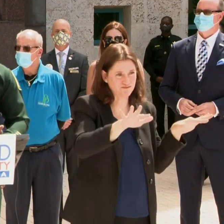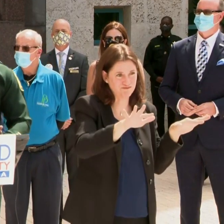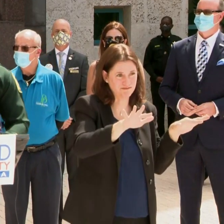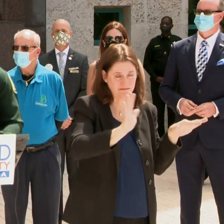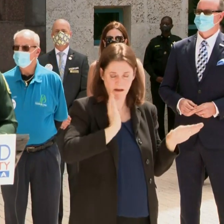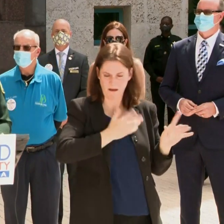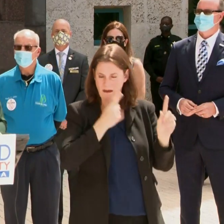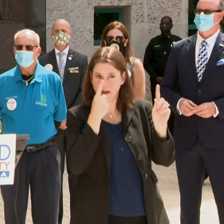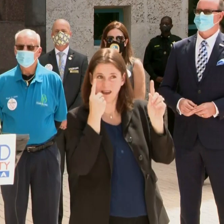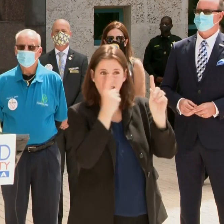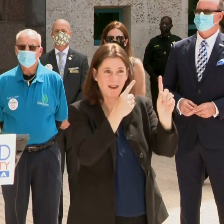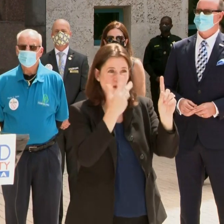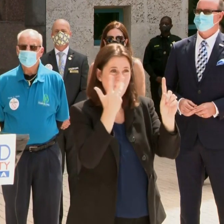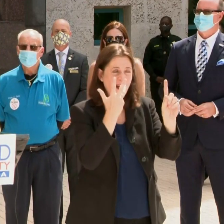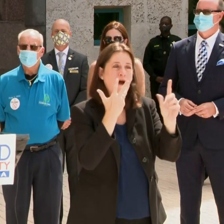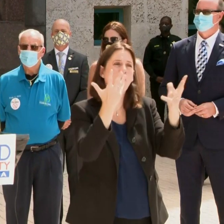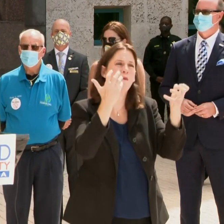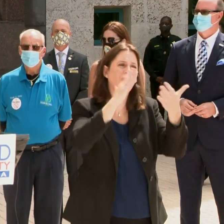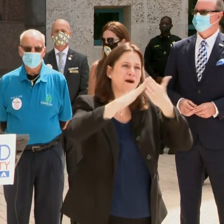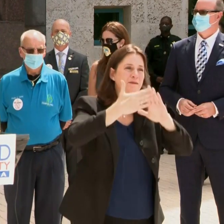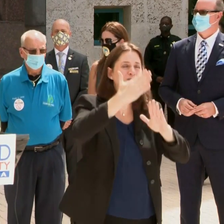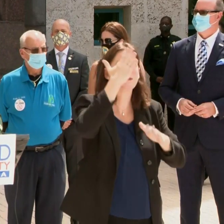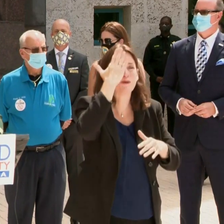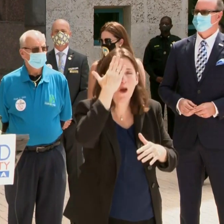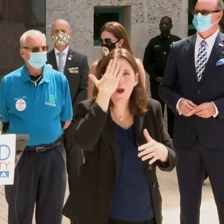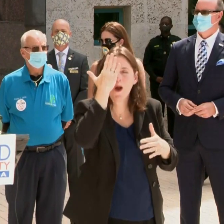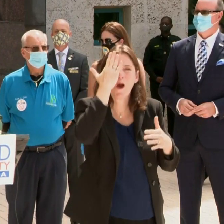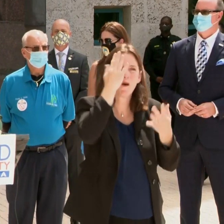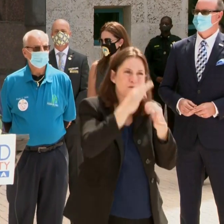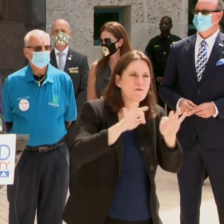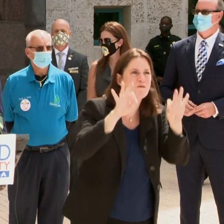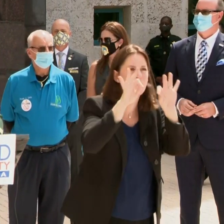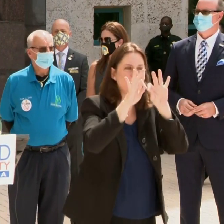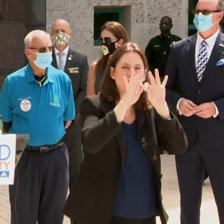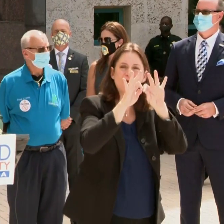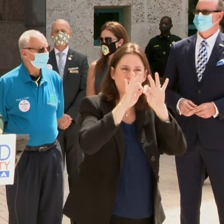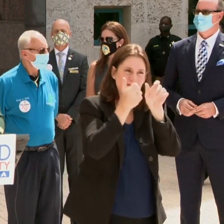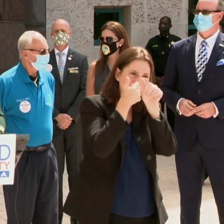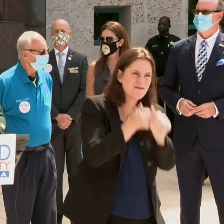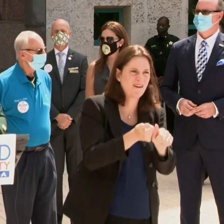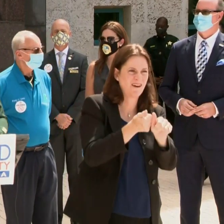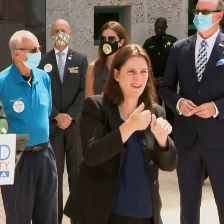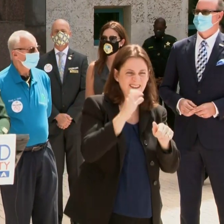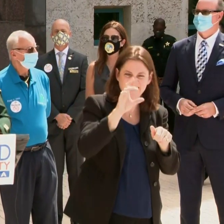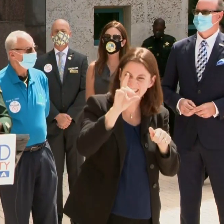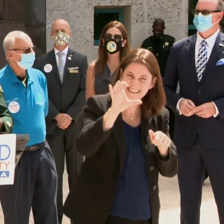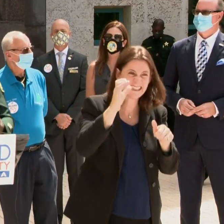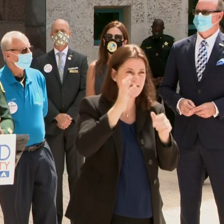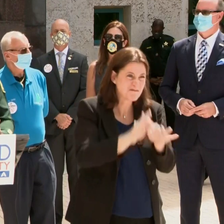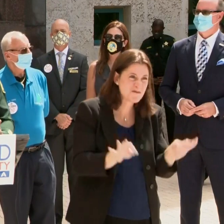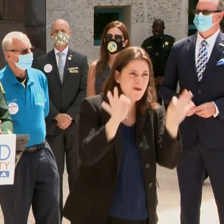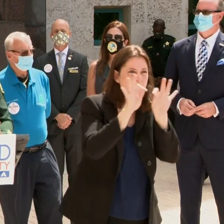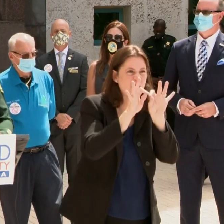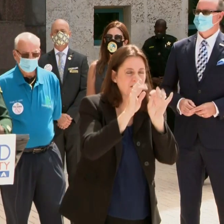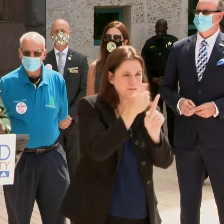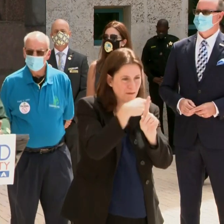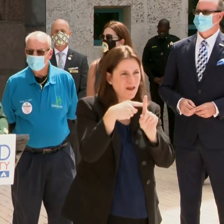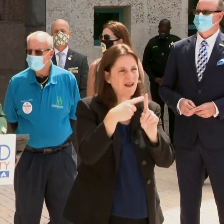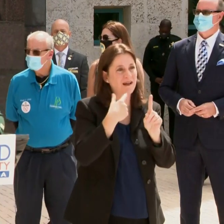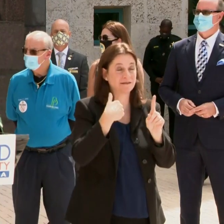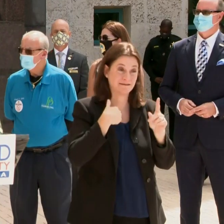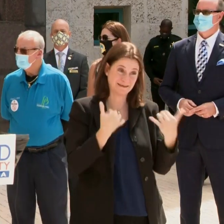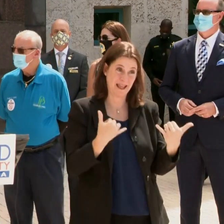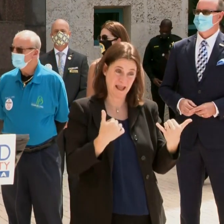been from the very beginning, is to educate the community about the importance behind complying and then also moving progressively towards